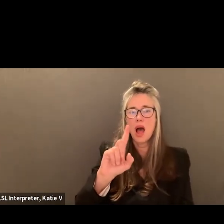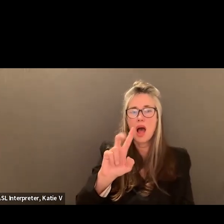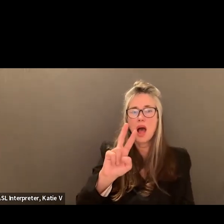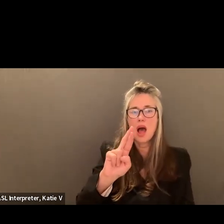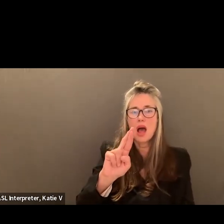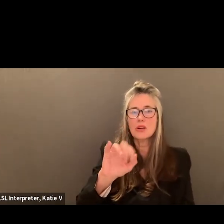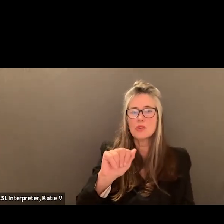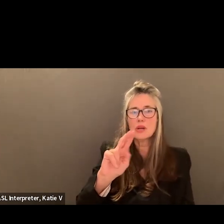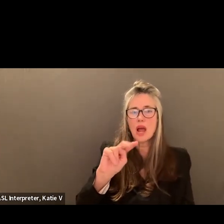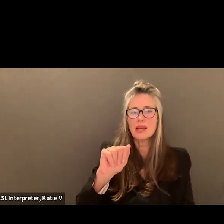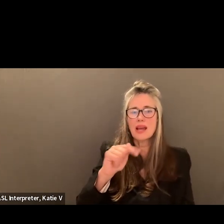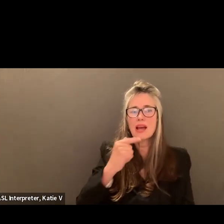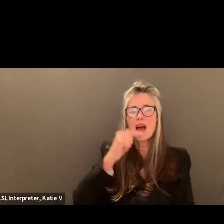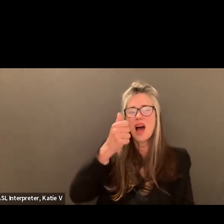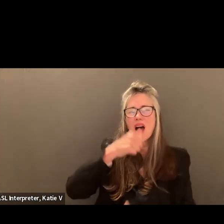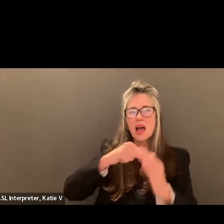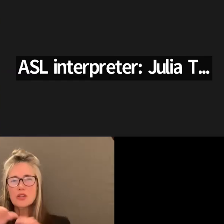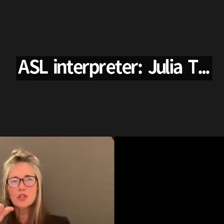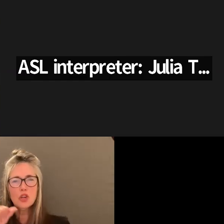it's the fourth bullet.